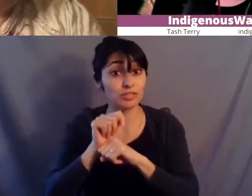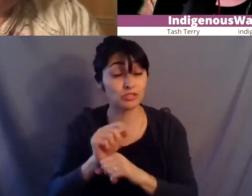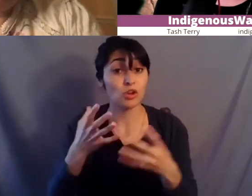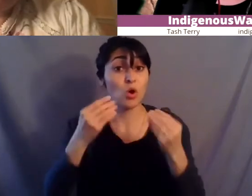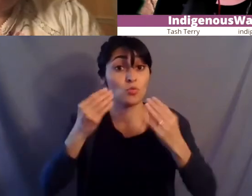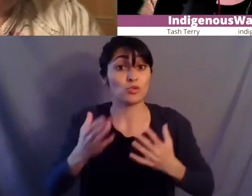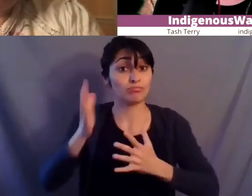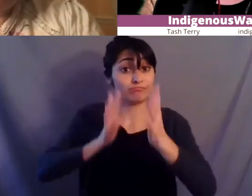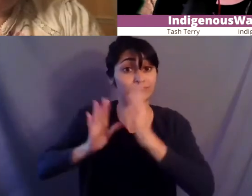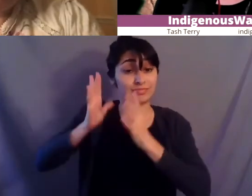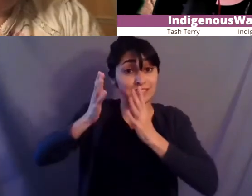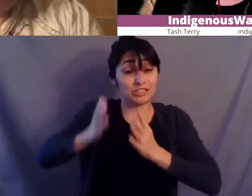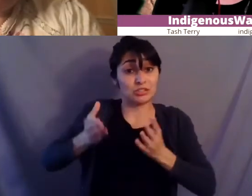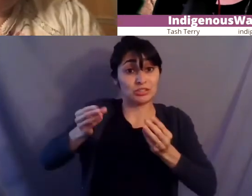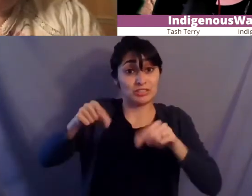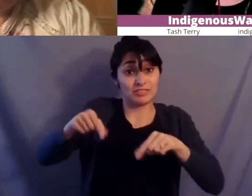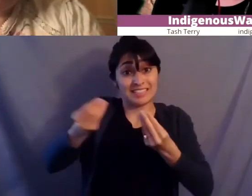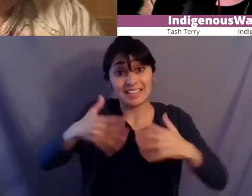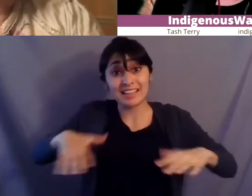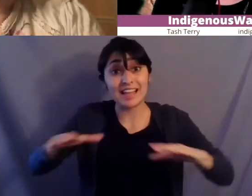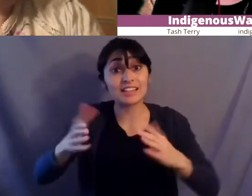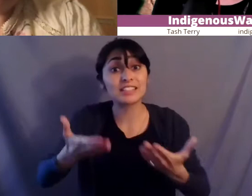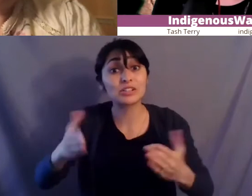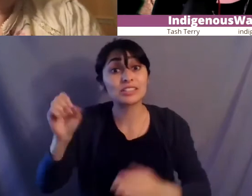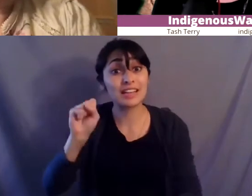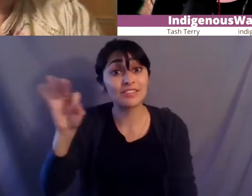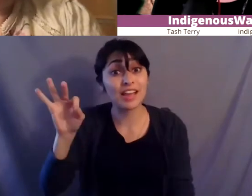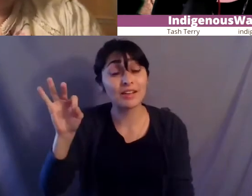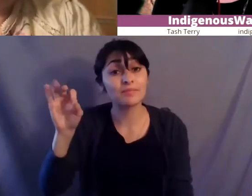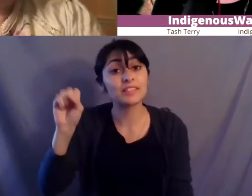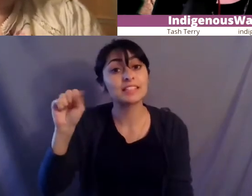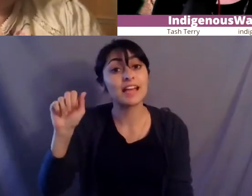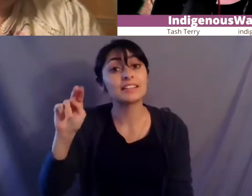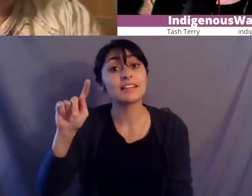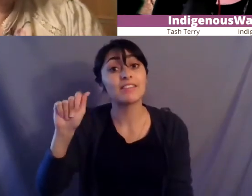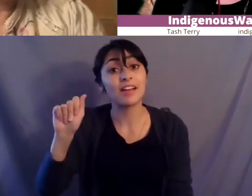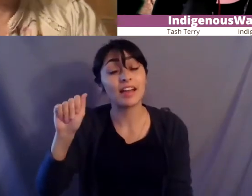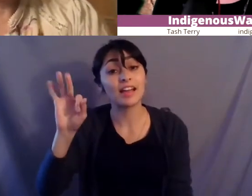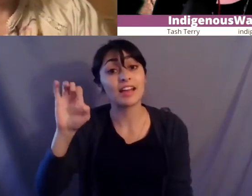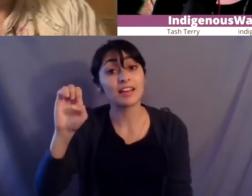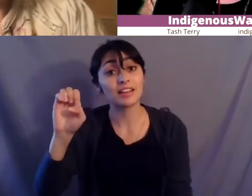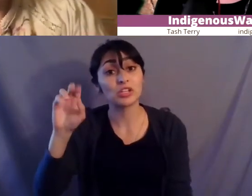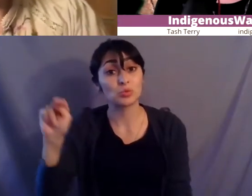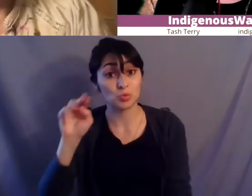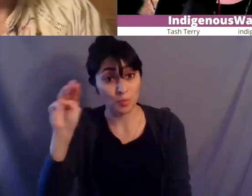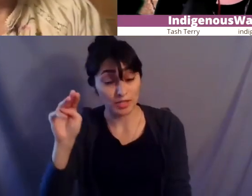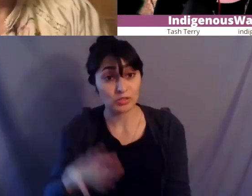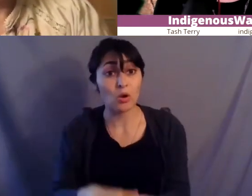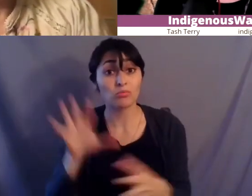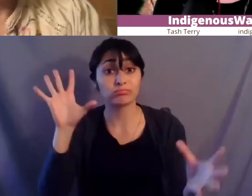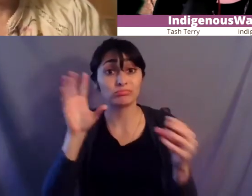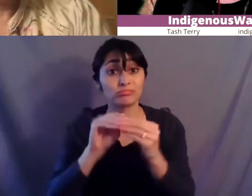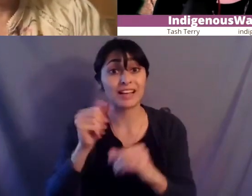of these lands we reside on in santa fe new mexico there's 19 pueblos on and around us